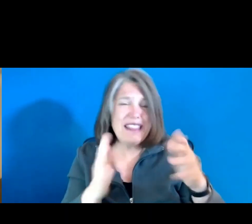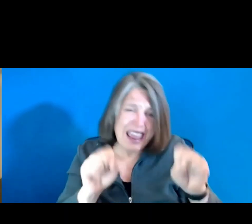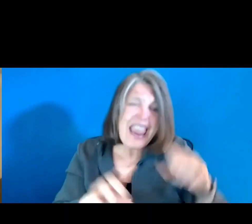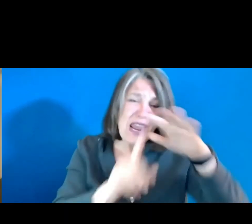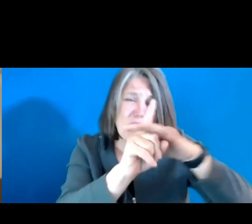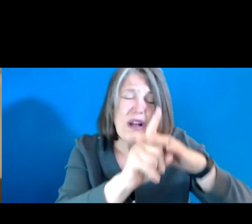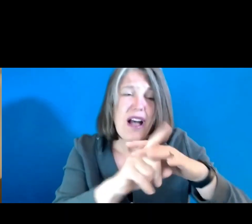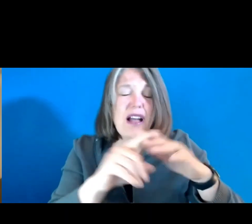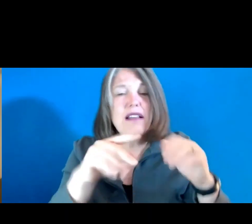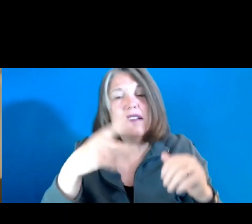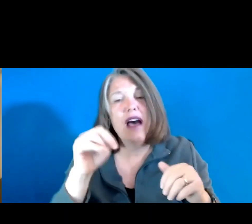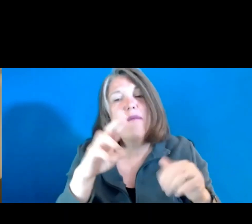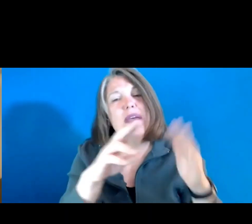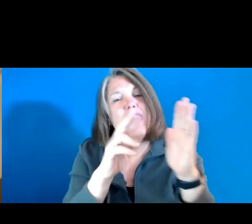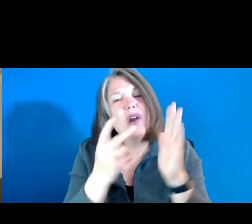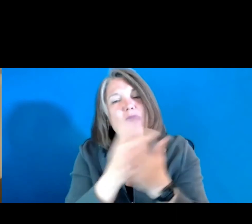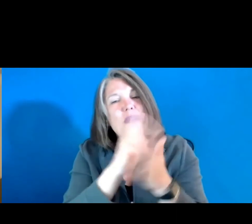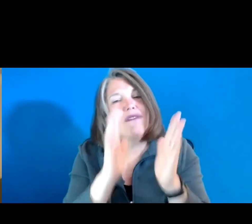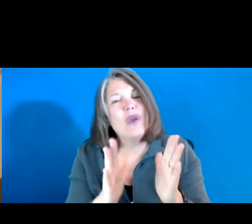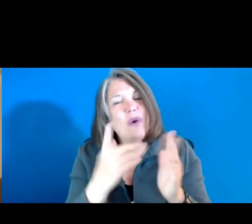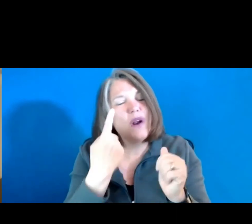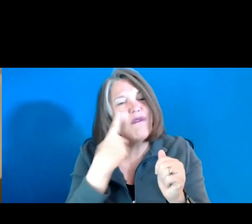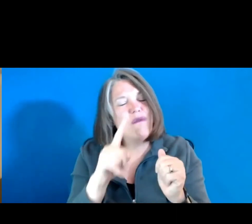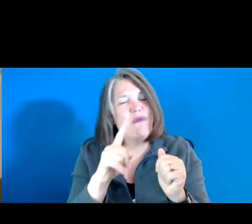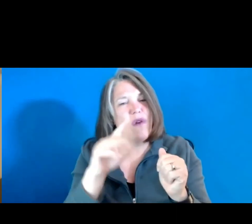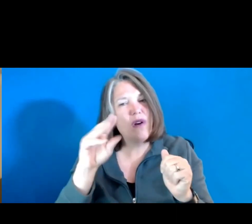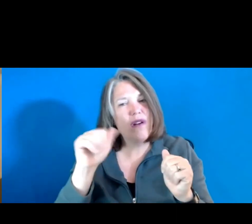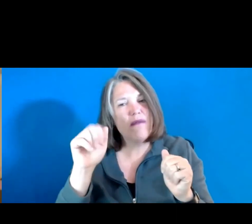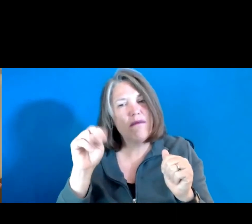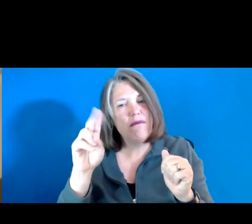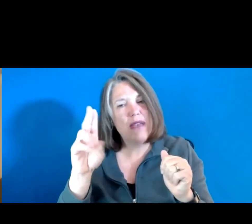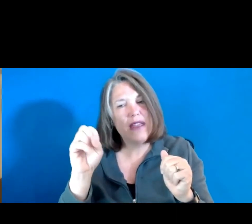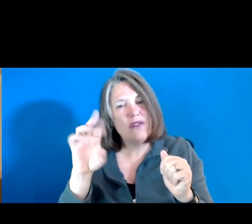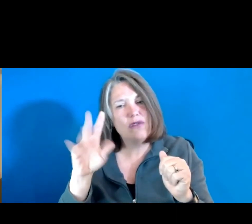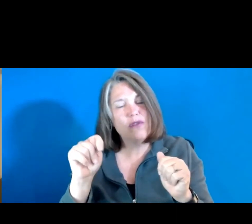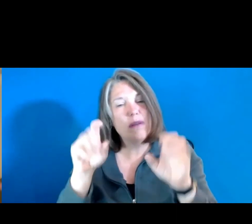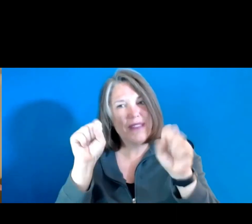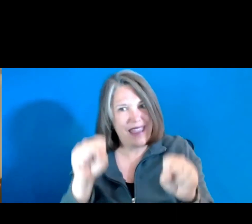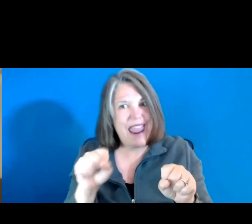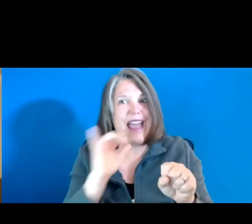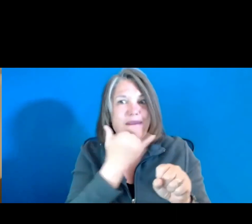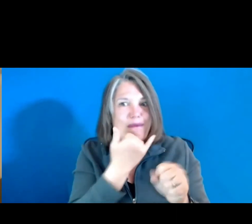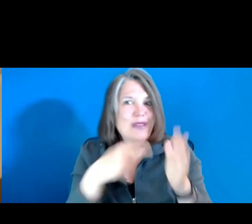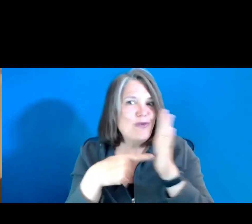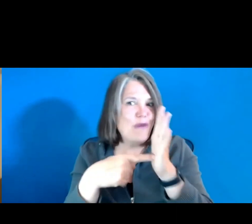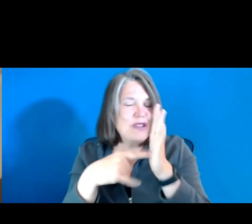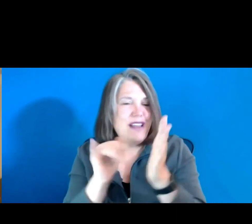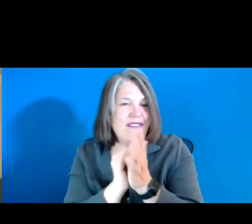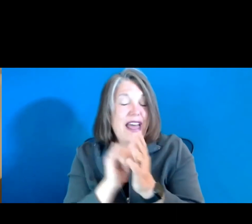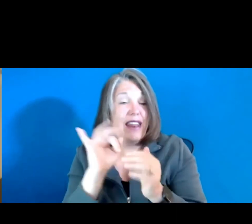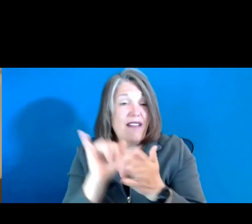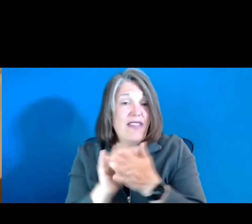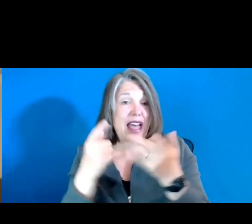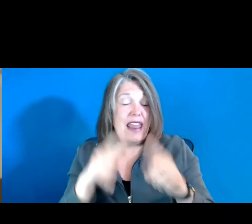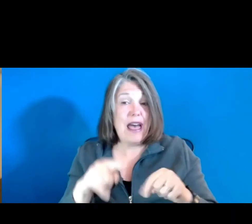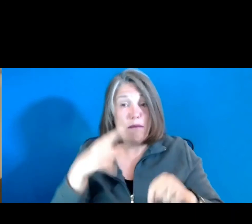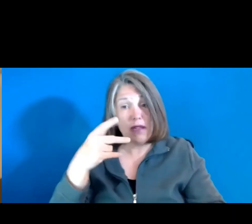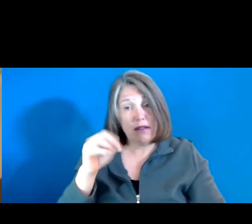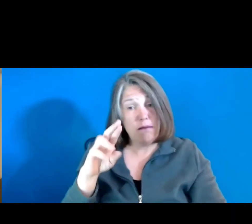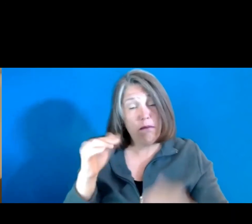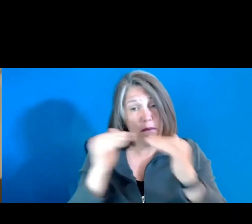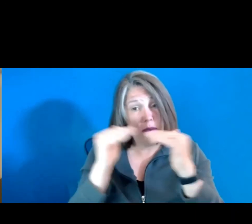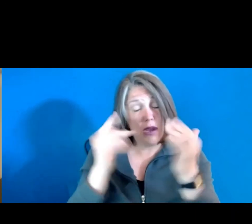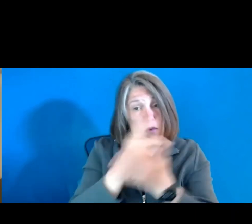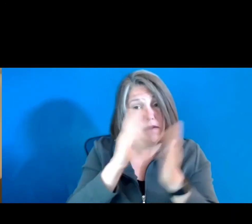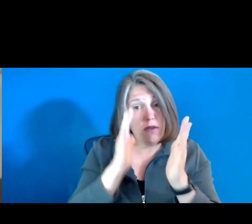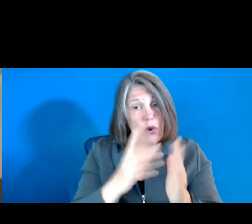reviewer of a manuscript can misappropriate that manuscript. If that happens by a peer reviewer of a